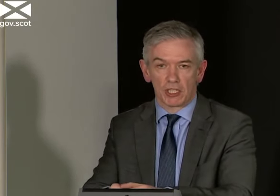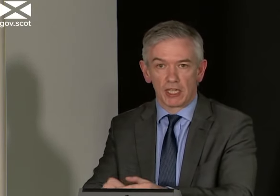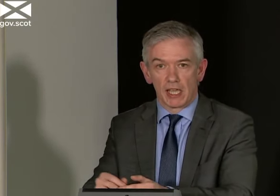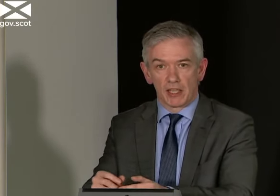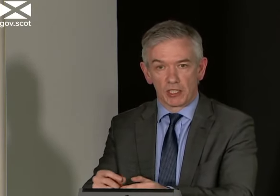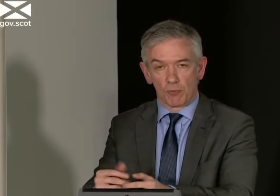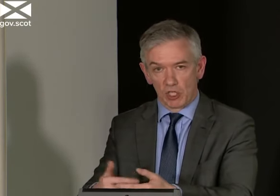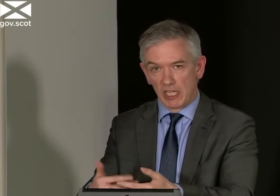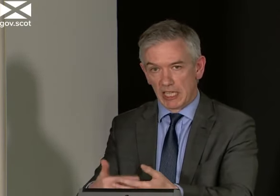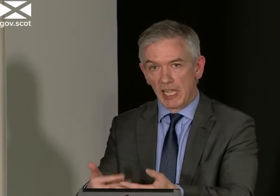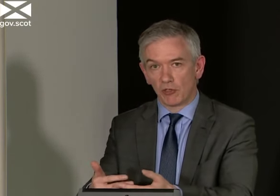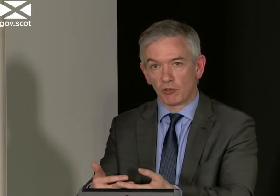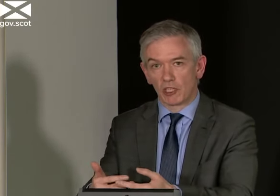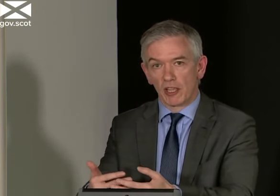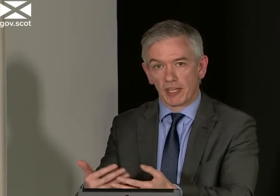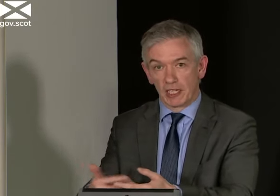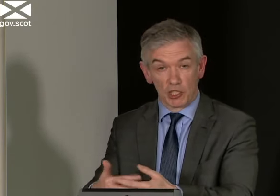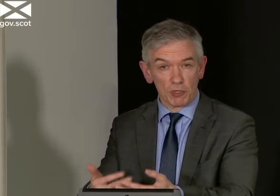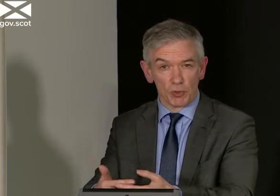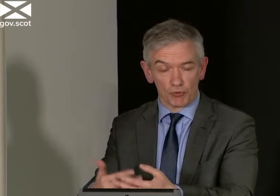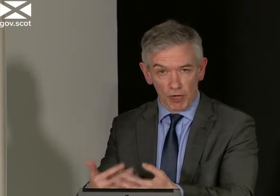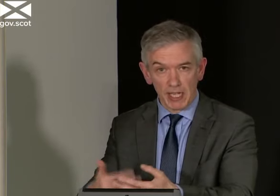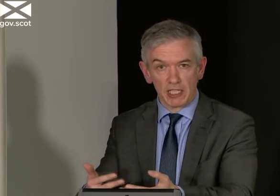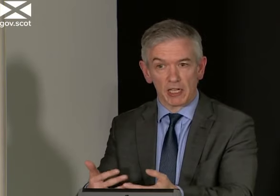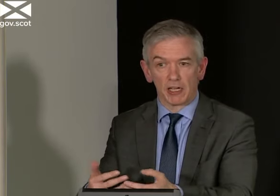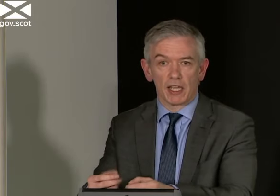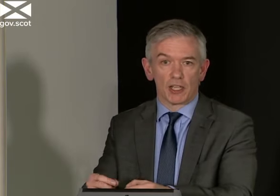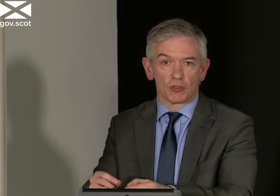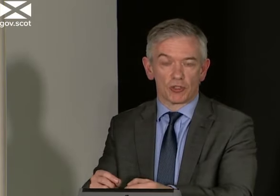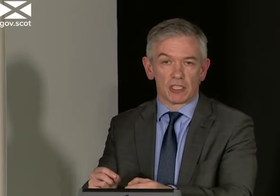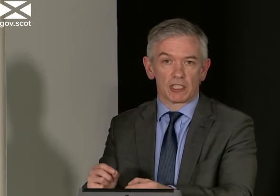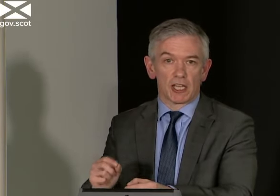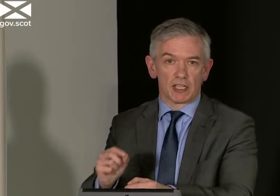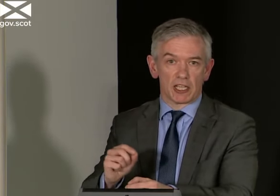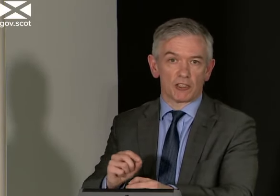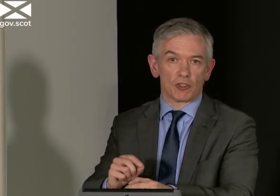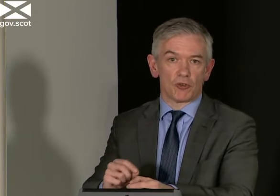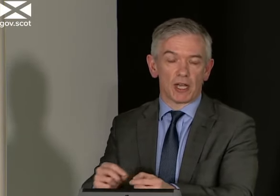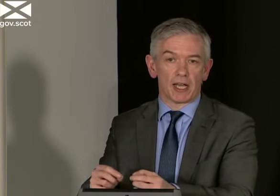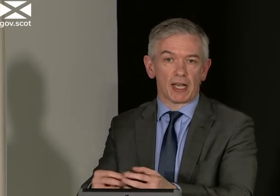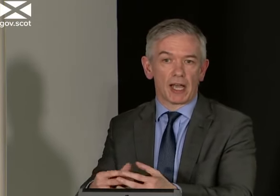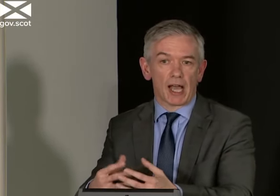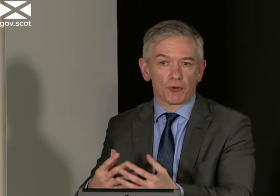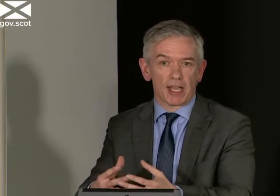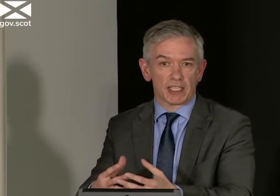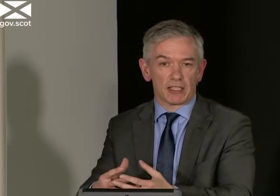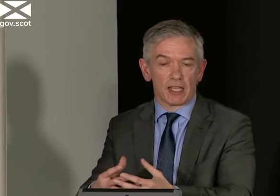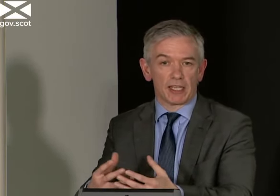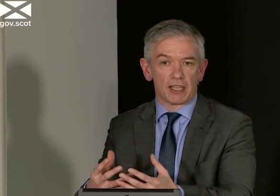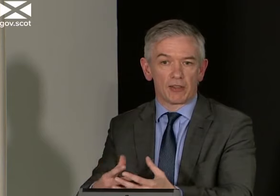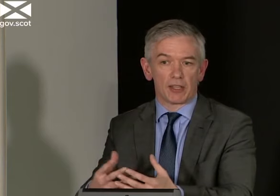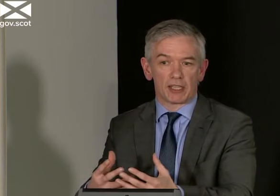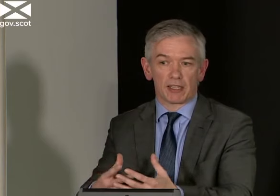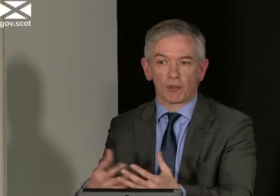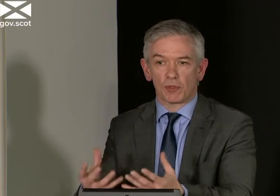experiencing, there is much less likelihood that any subsequent rise in R is going to lead us into a rise in